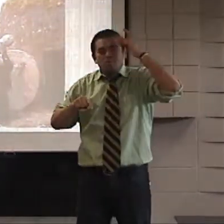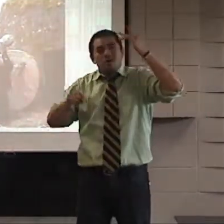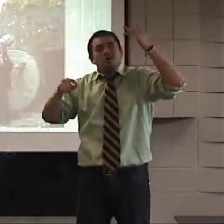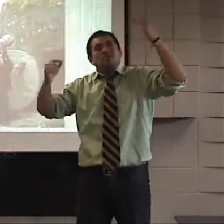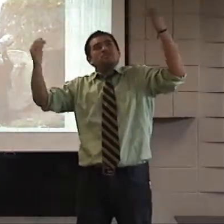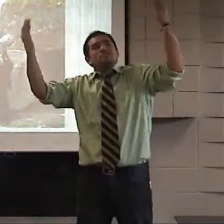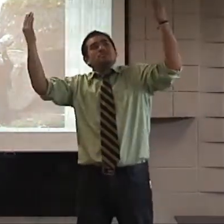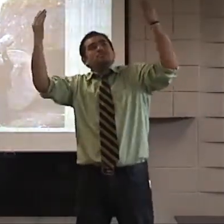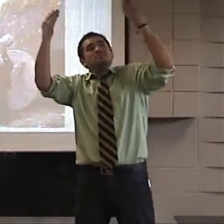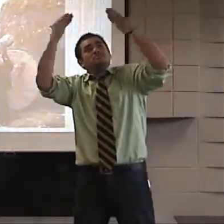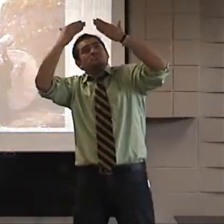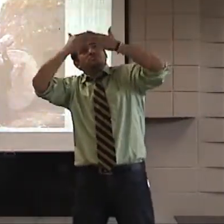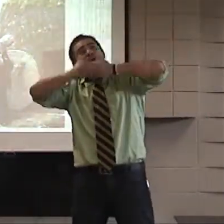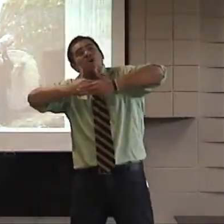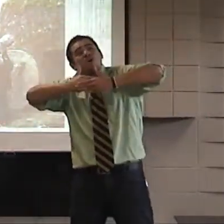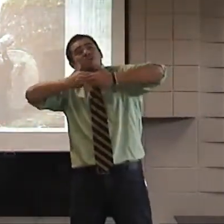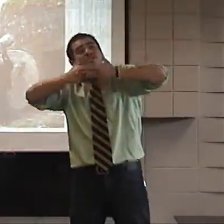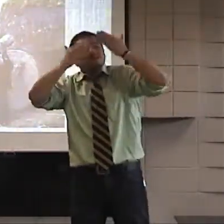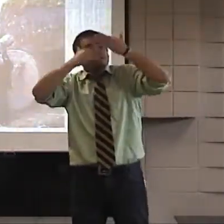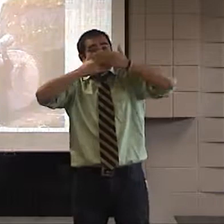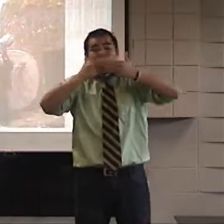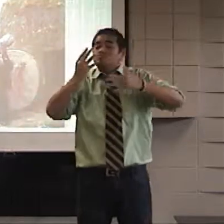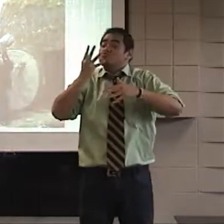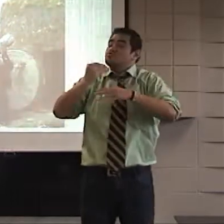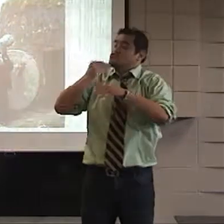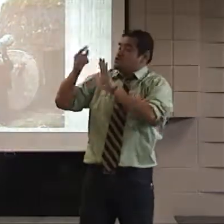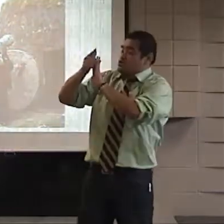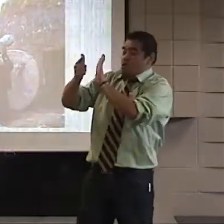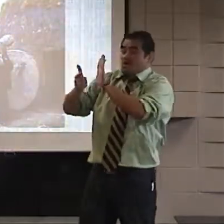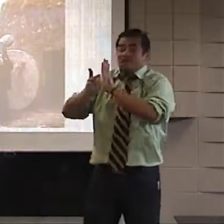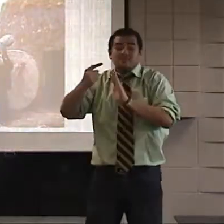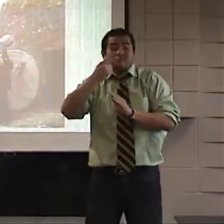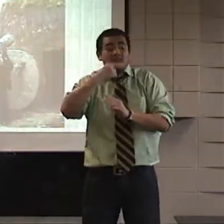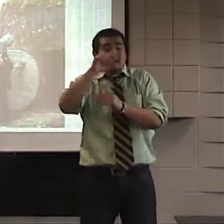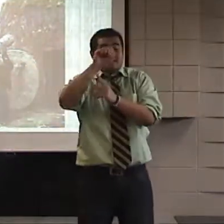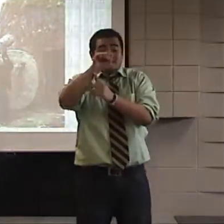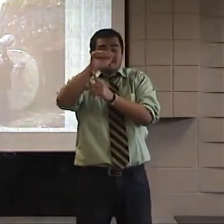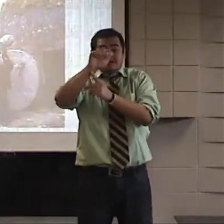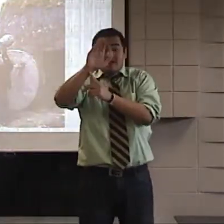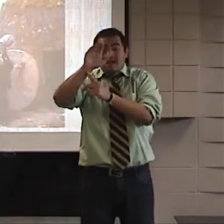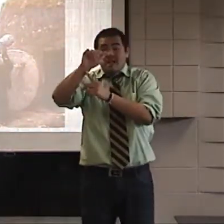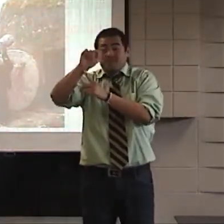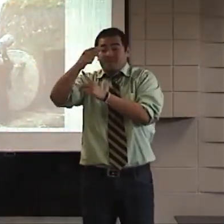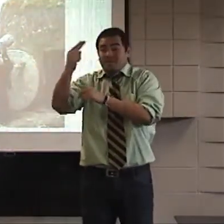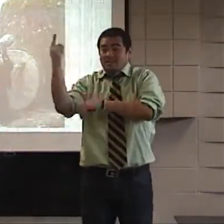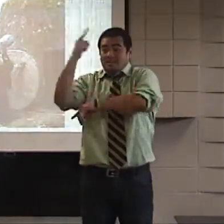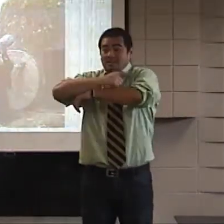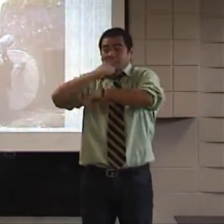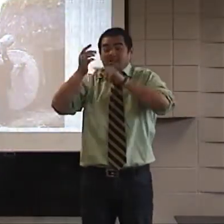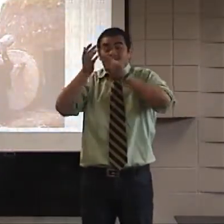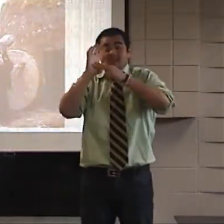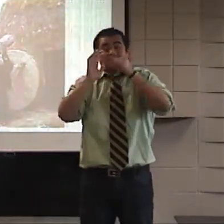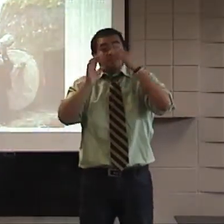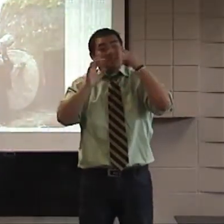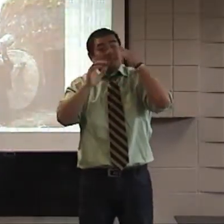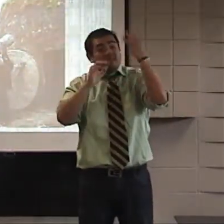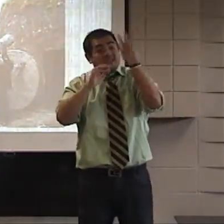They wanted to help, but they noticed that the sun had set. And according to Jewish law, that was the beginning of the Sabbath.